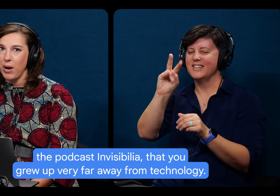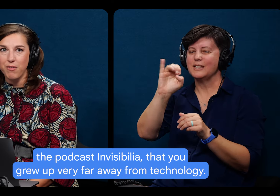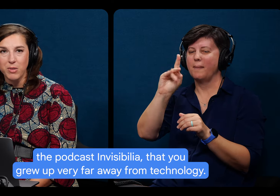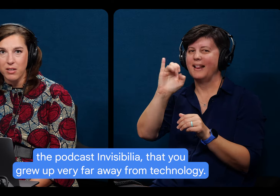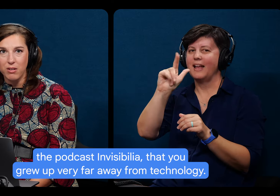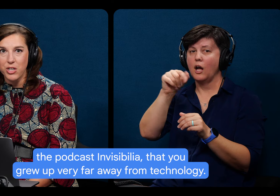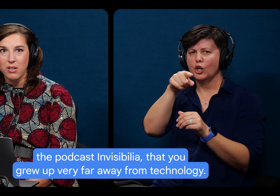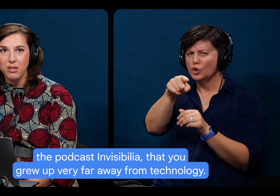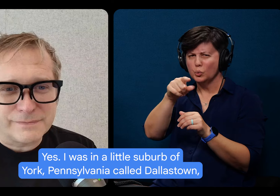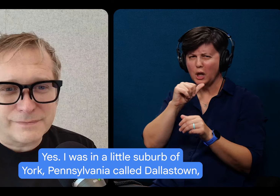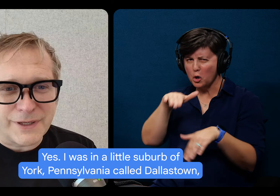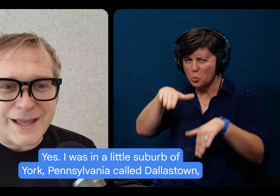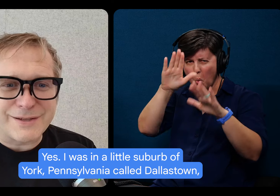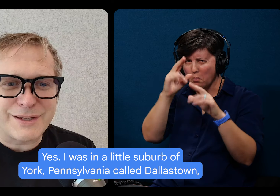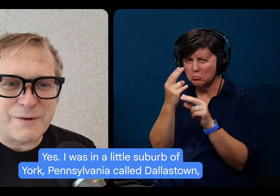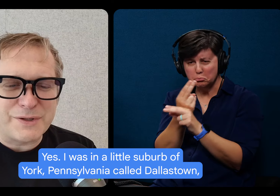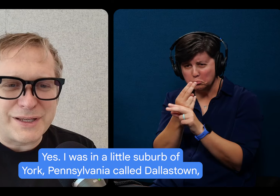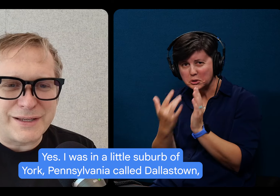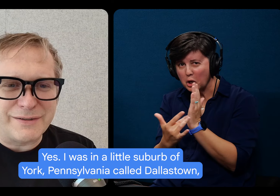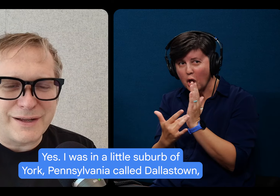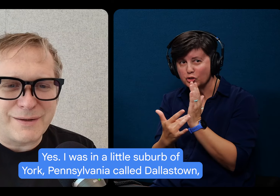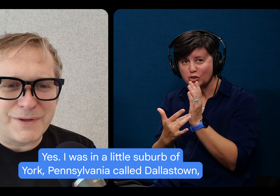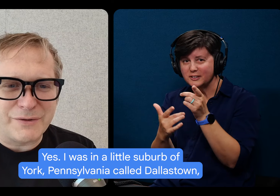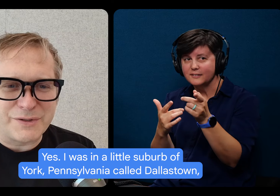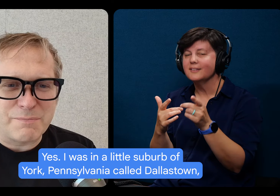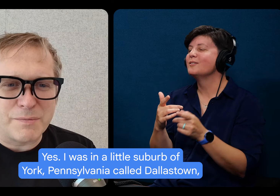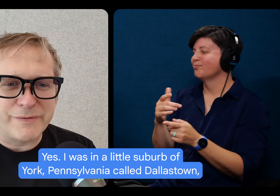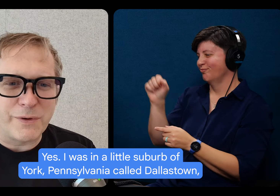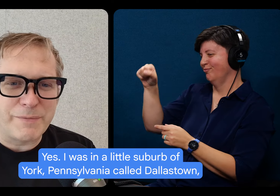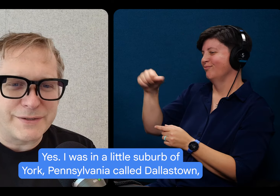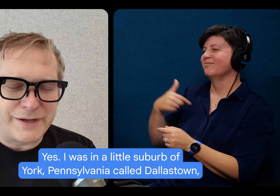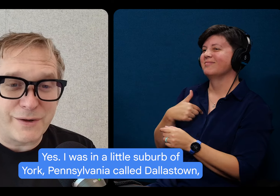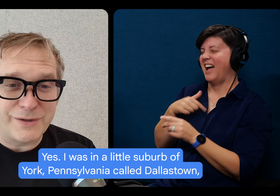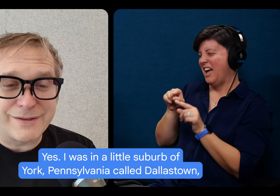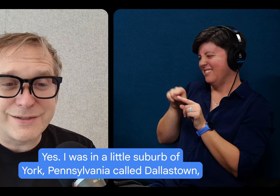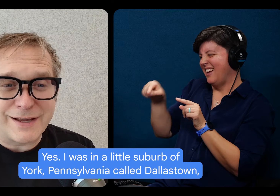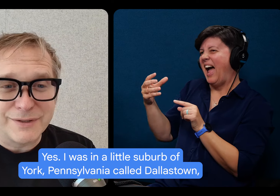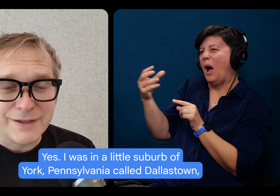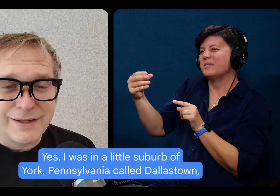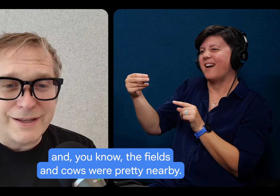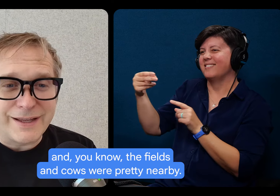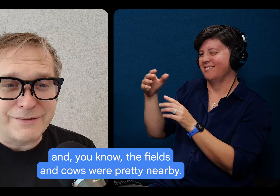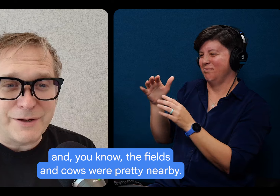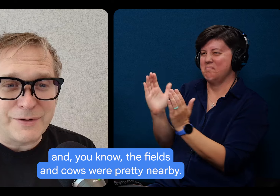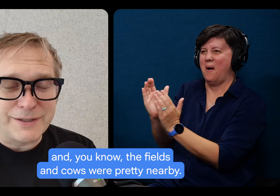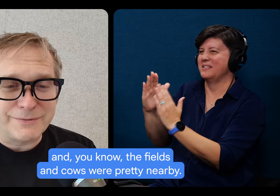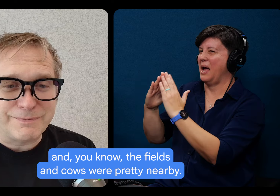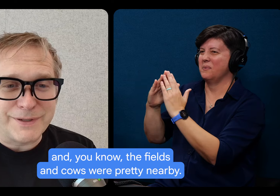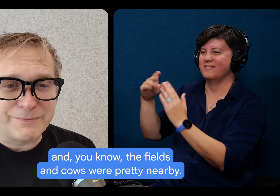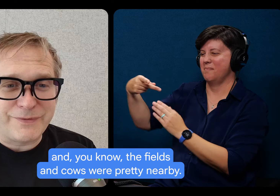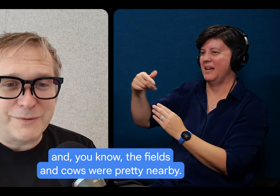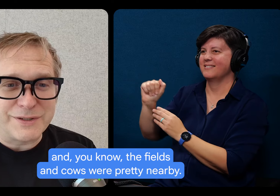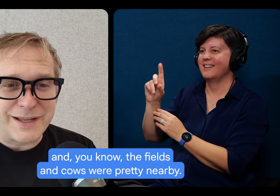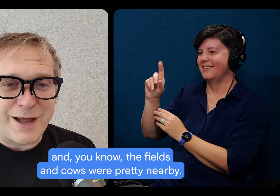far away from technology. Yes, I was in a little suburb of York, Pennsylvania, called Dallastown, and, you know, the